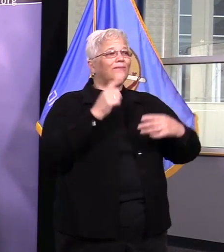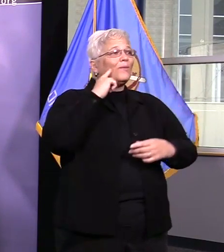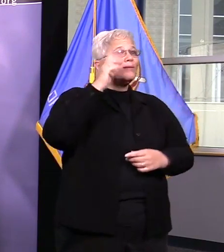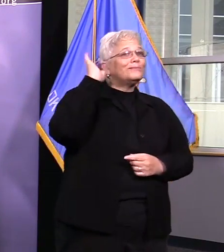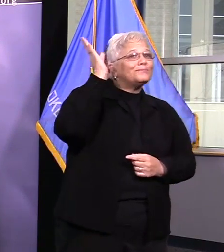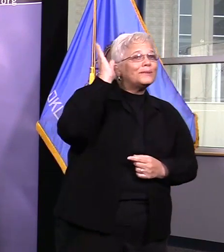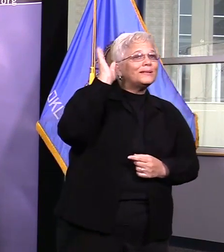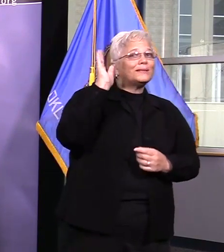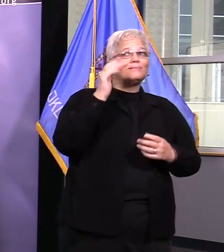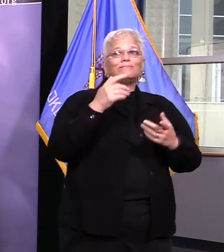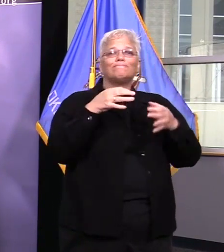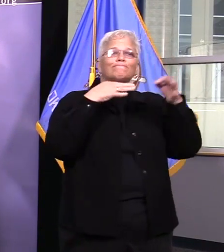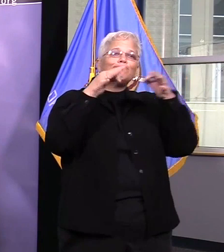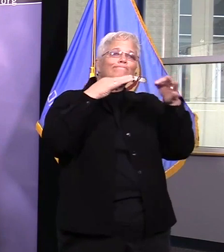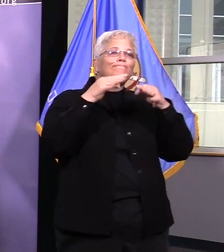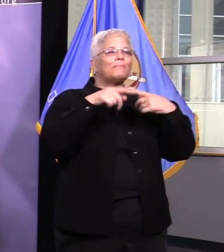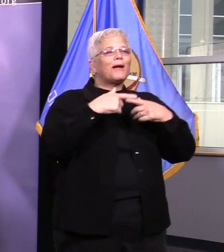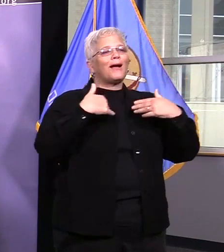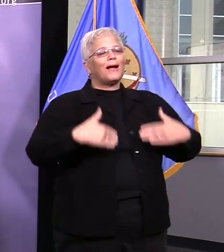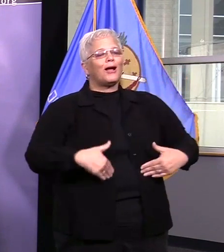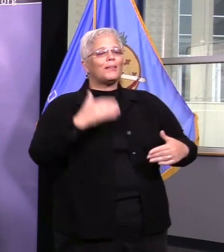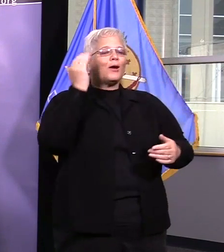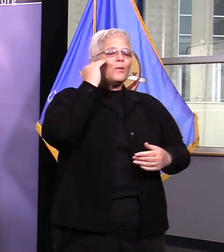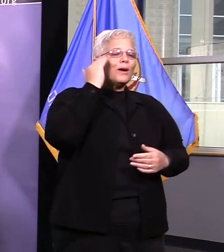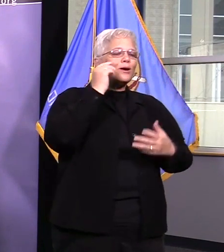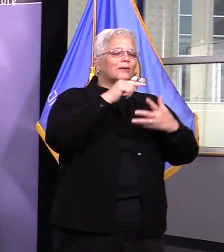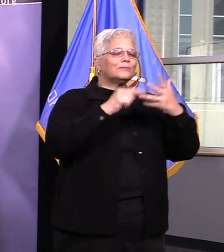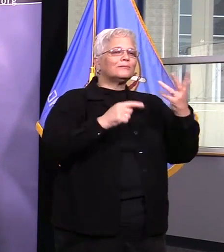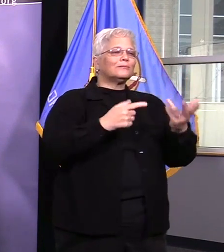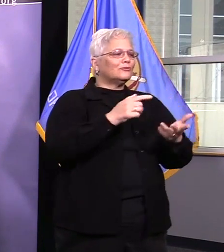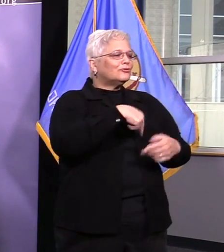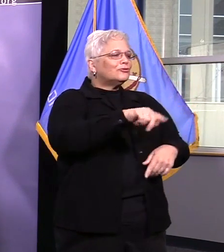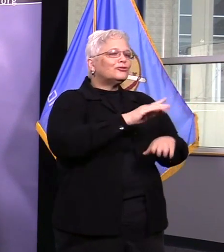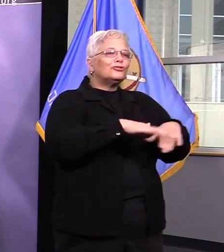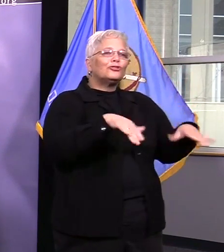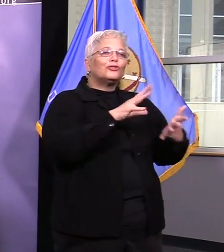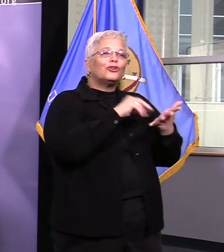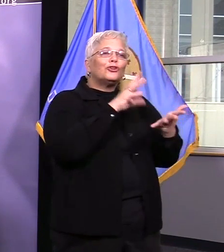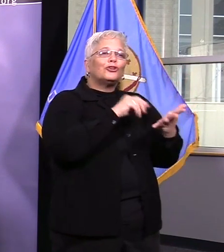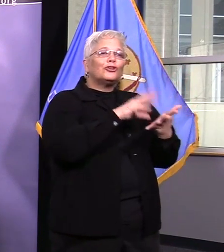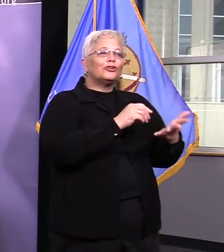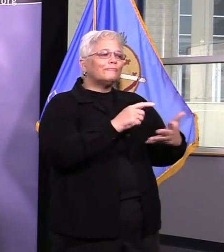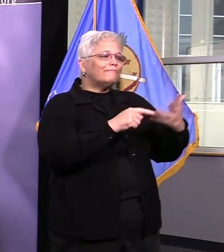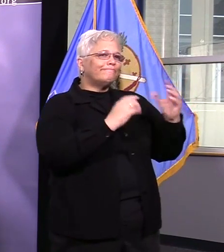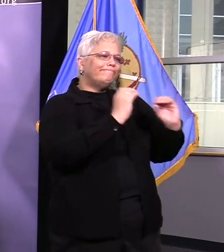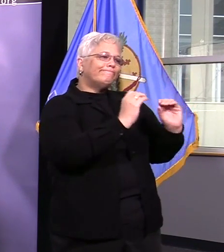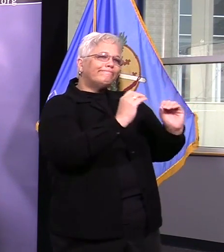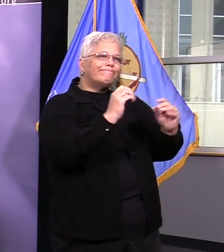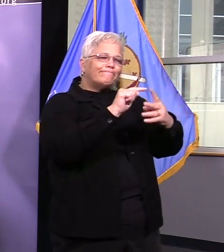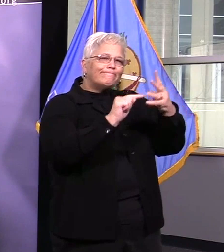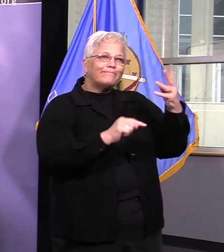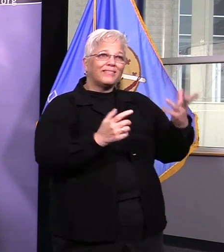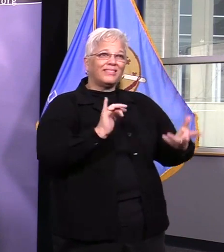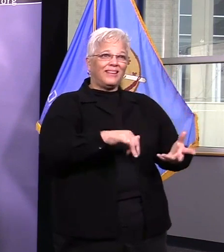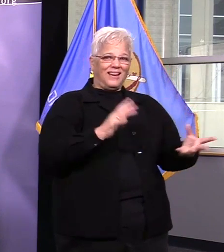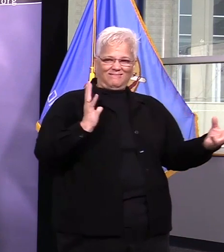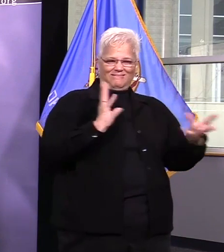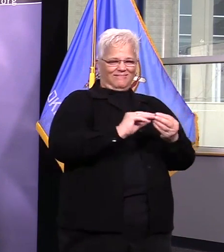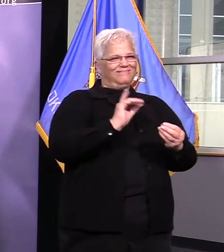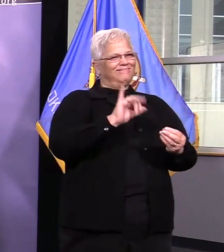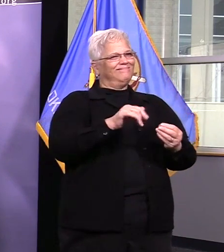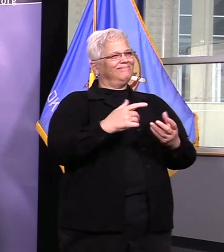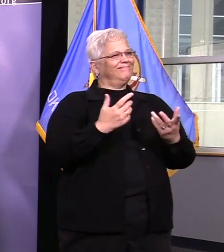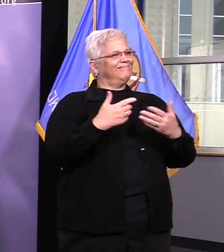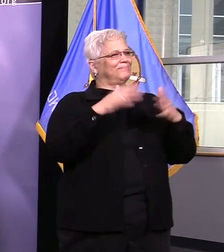responsible choices about their bodies. Over the last few weeks, we've had to modify some of the services and how we provide our services,